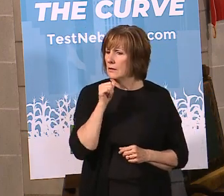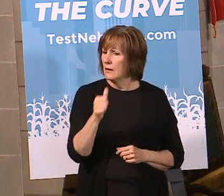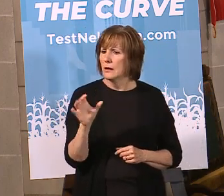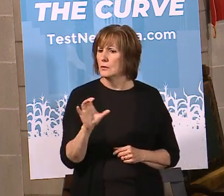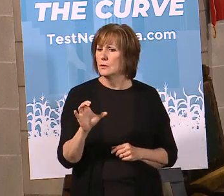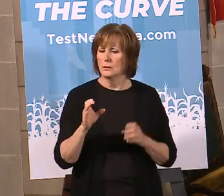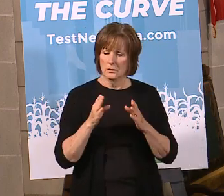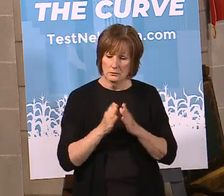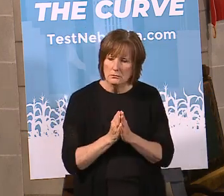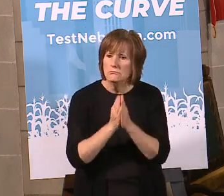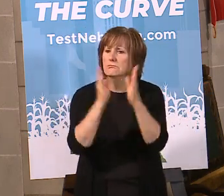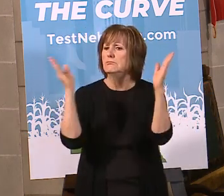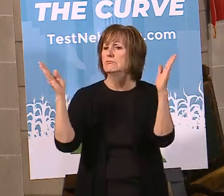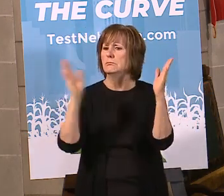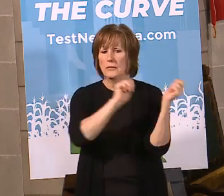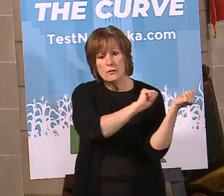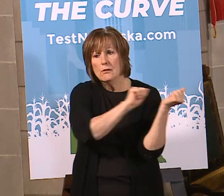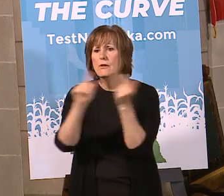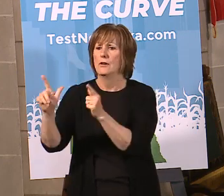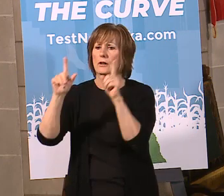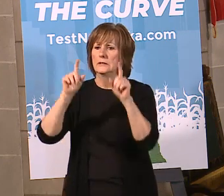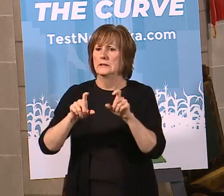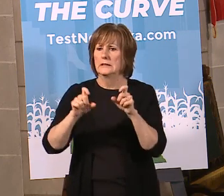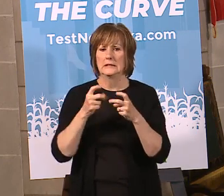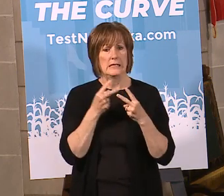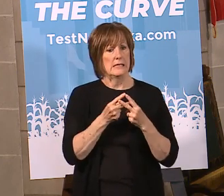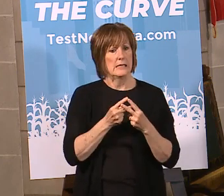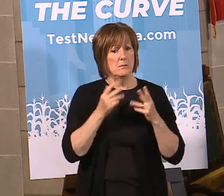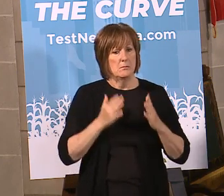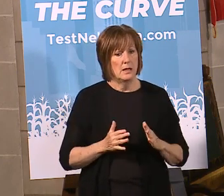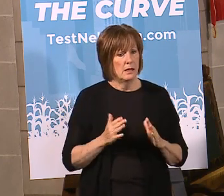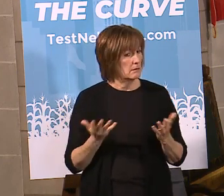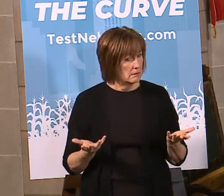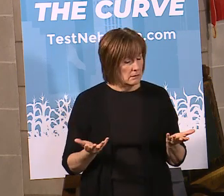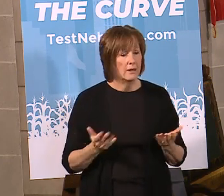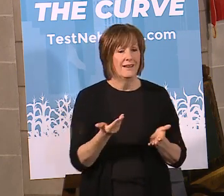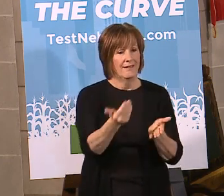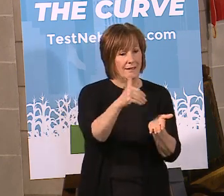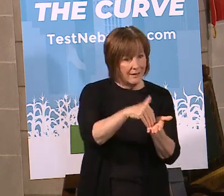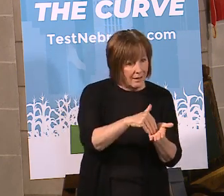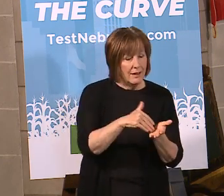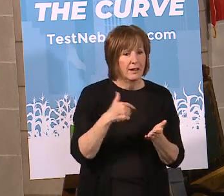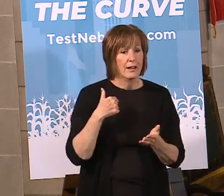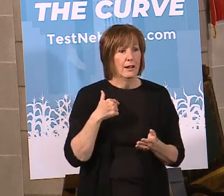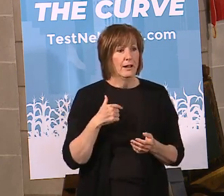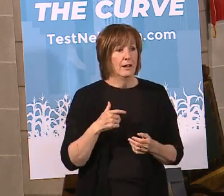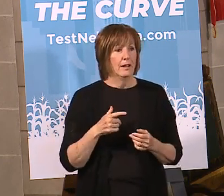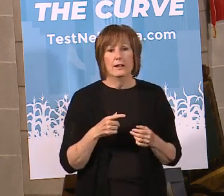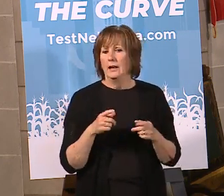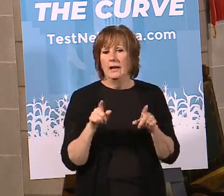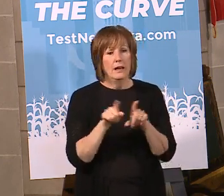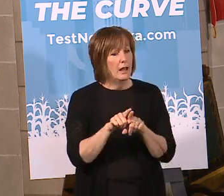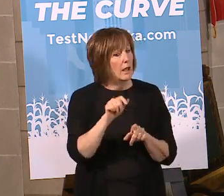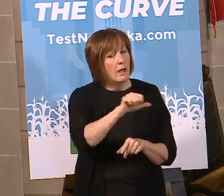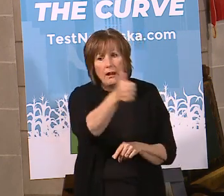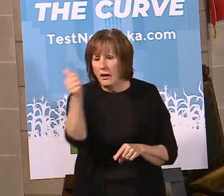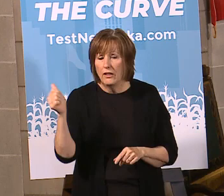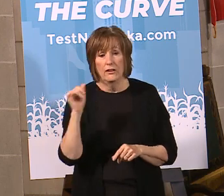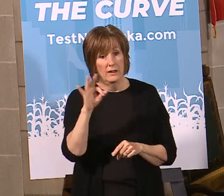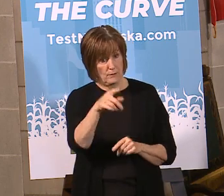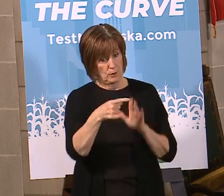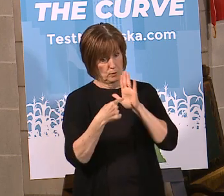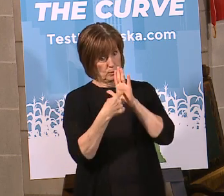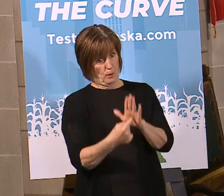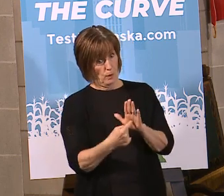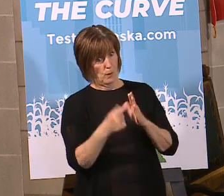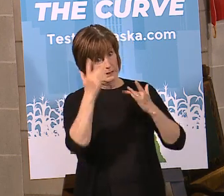broad-based testing of inmates, why not do it? Or how do you know they don't have it? Again, we're treating inmates the same way we're treating everybody else. If you're symptomatic